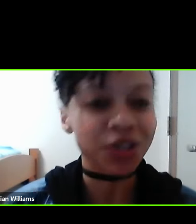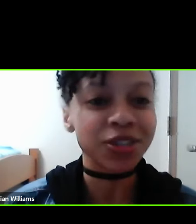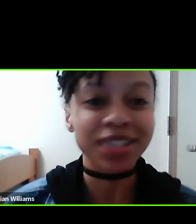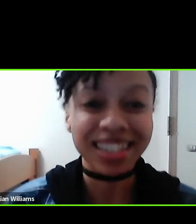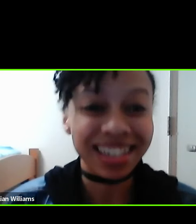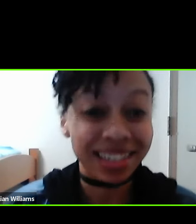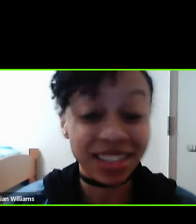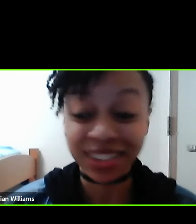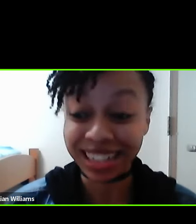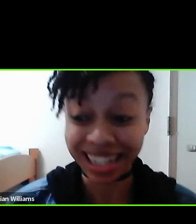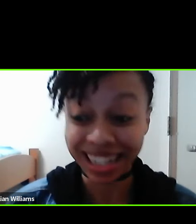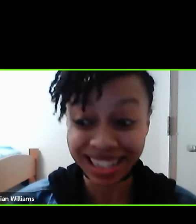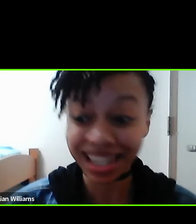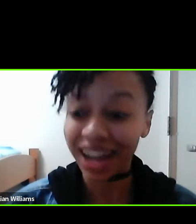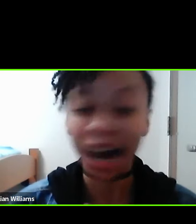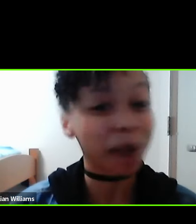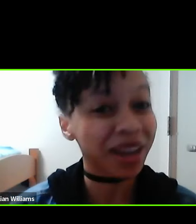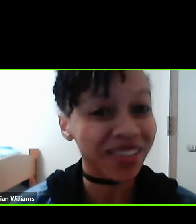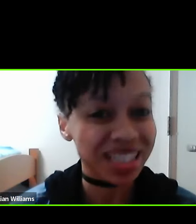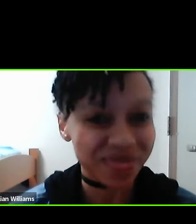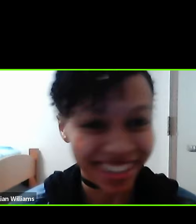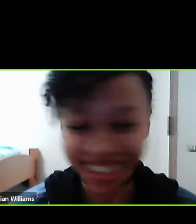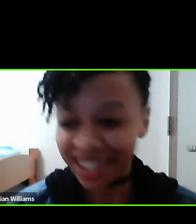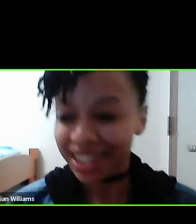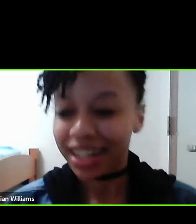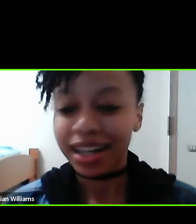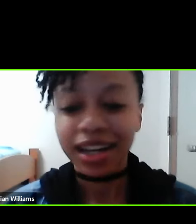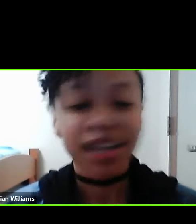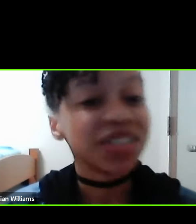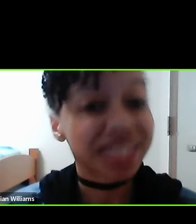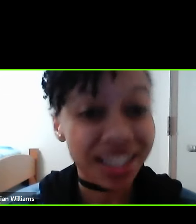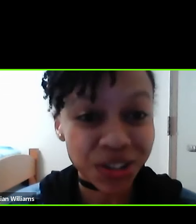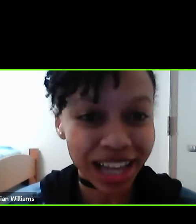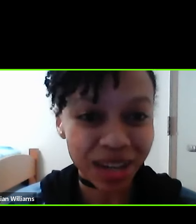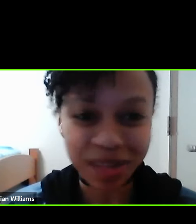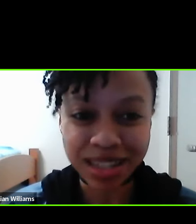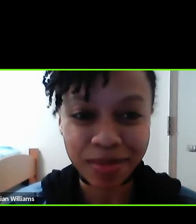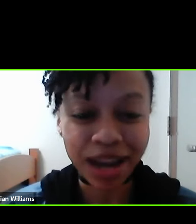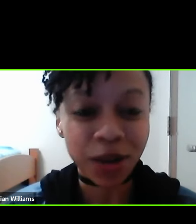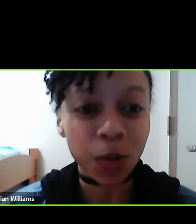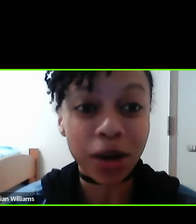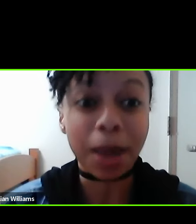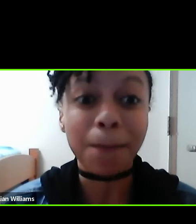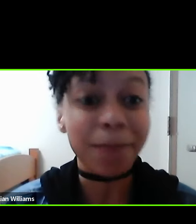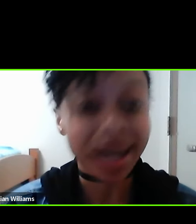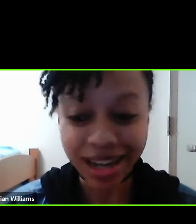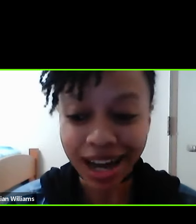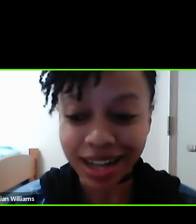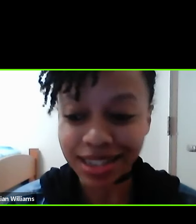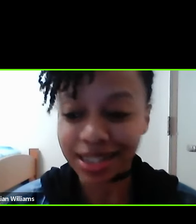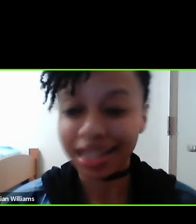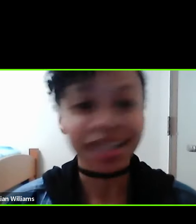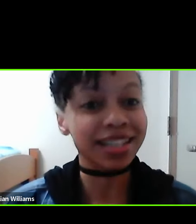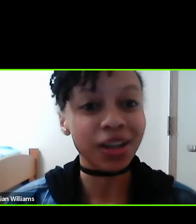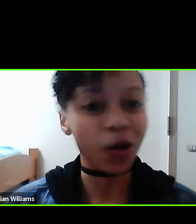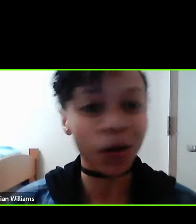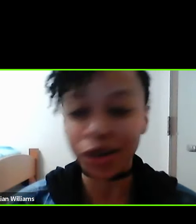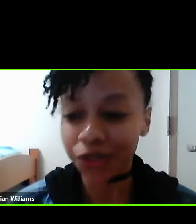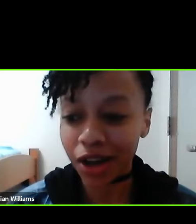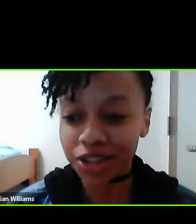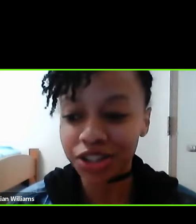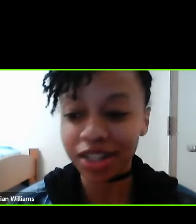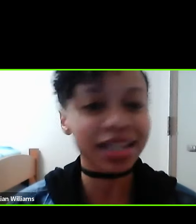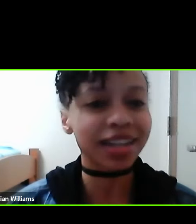introduce you to today's Common Hour speaker. J. Drew Lanham is a man who wears many hats. He's an